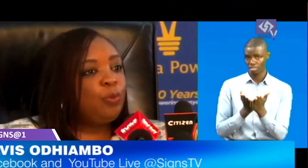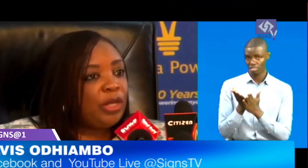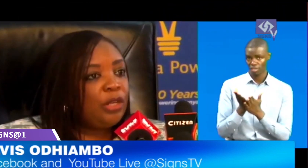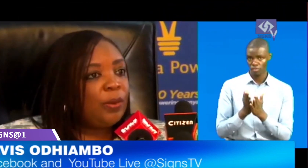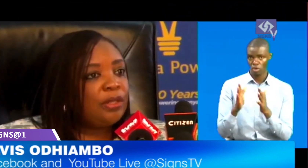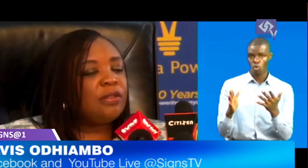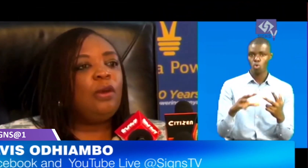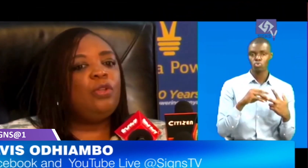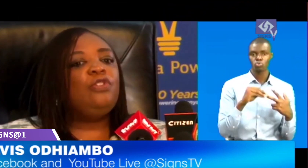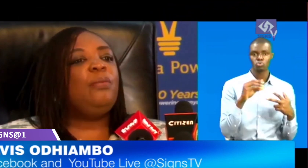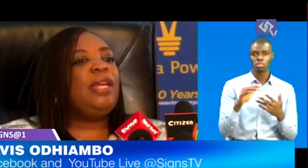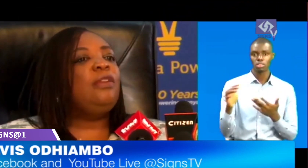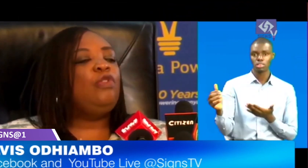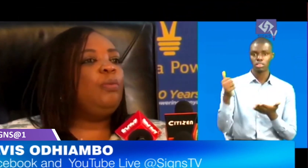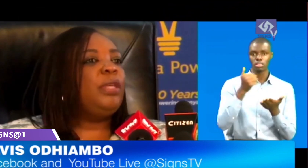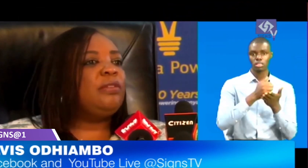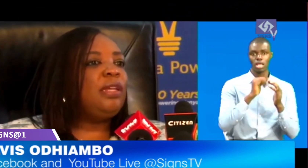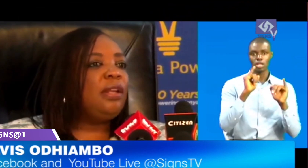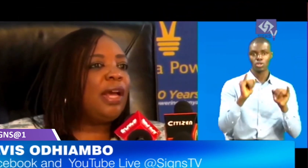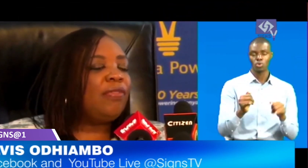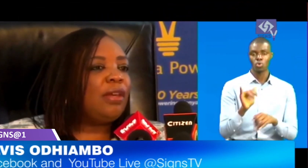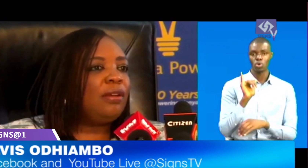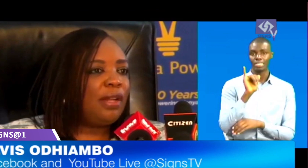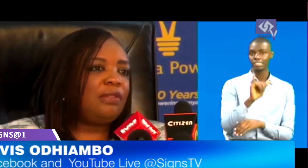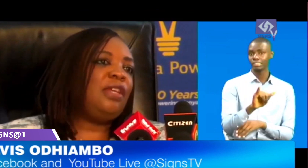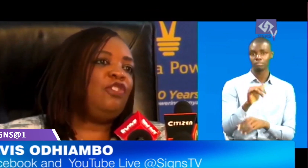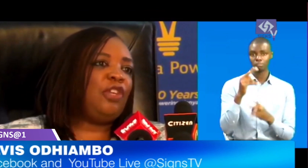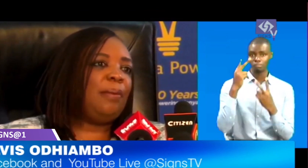bring new ones will remain to be seen at the next agm